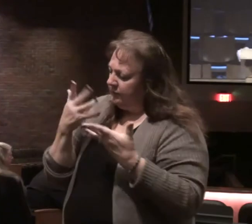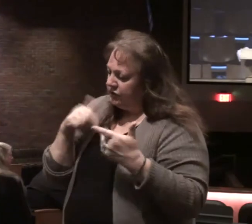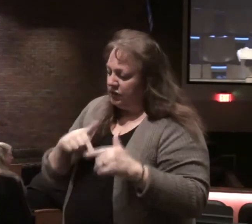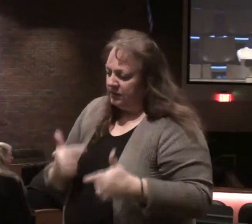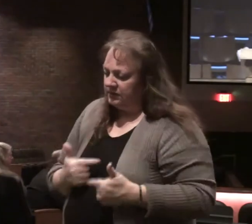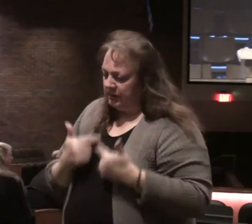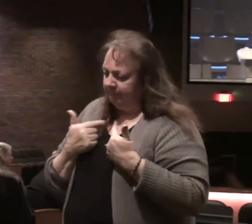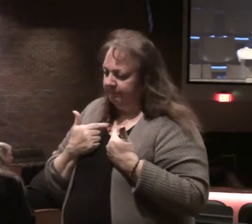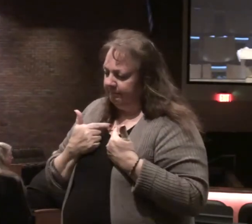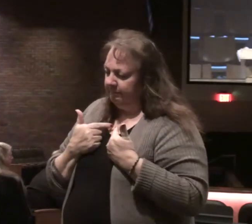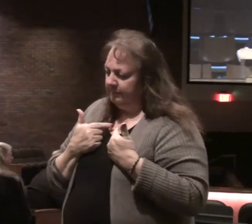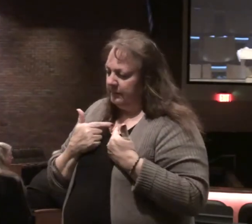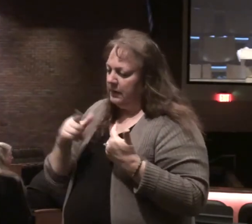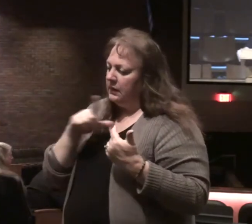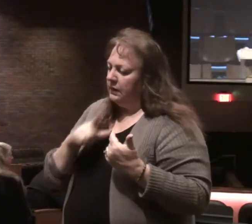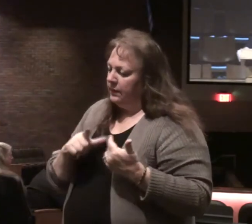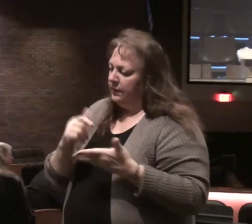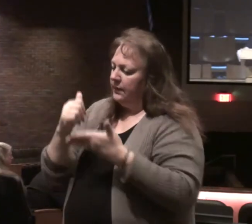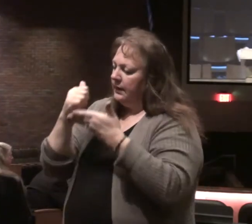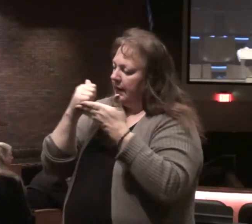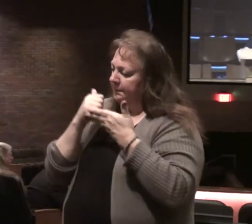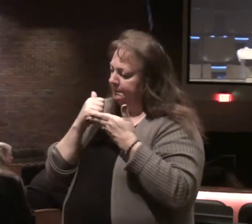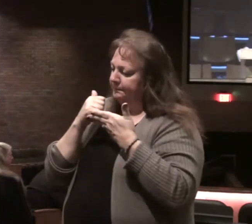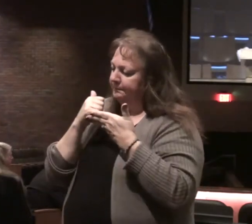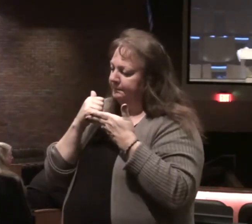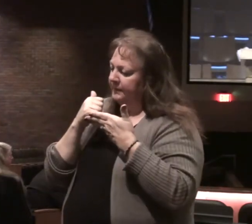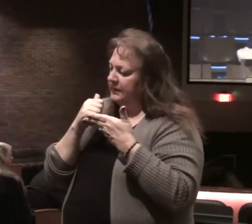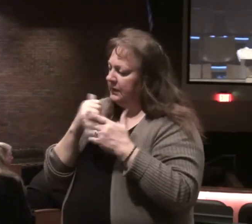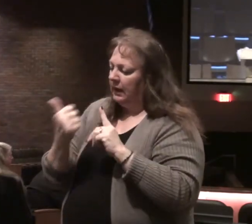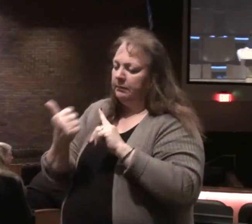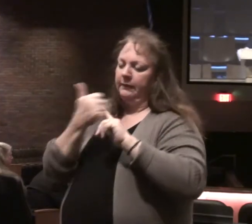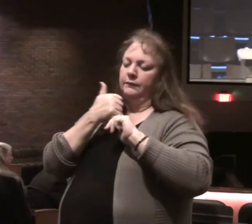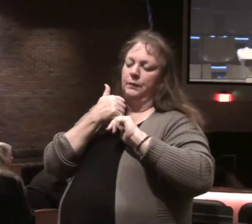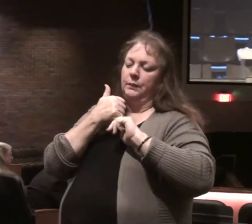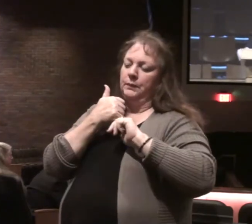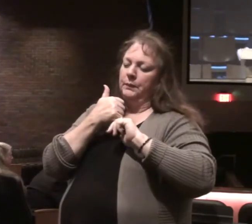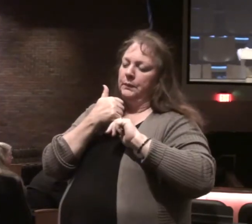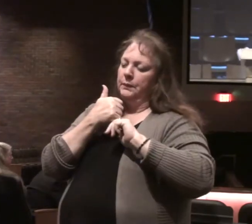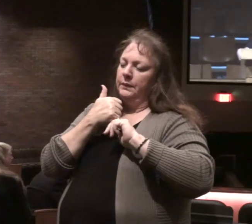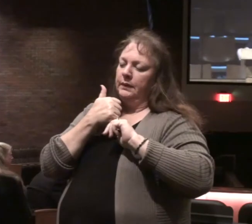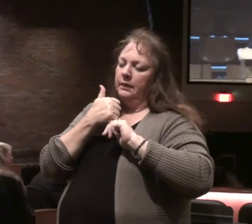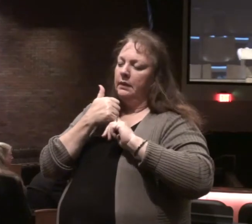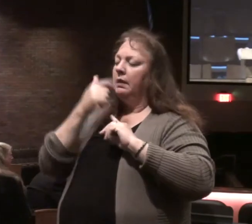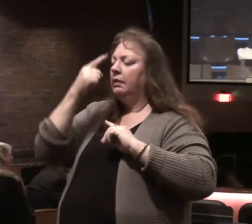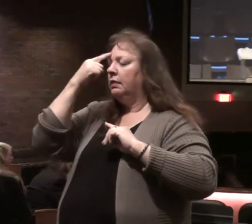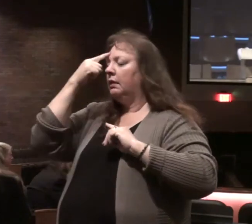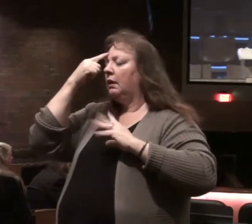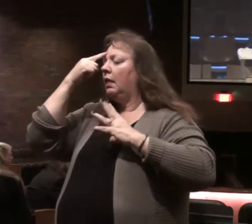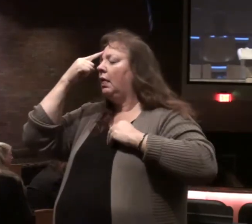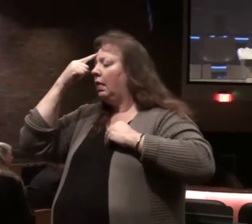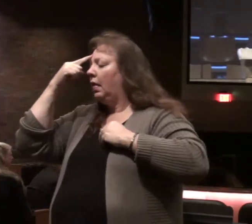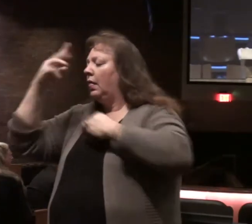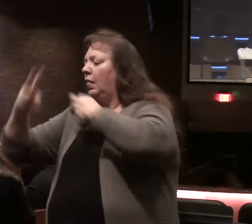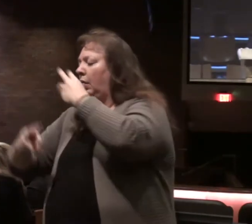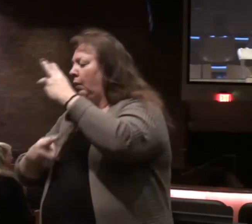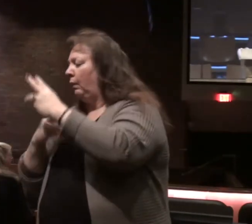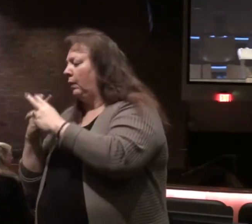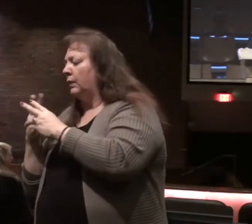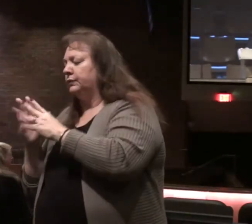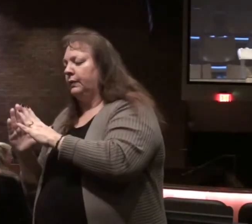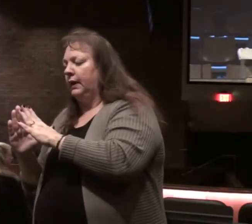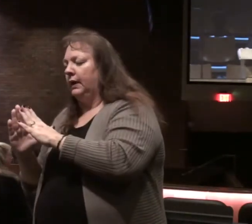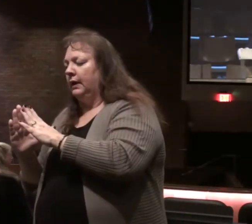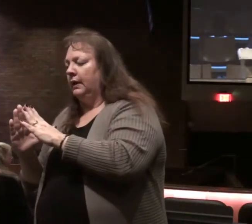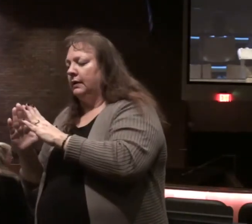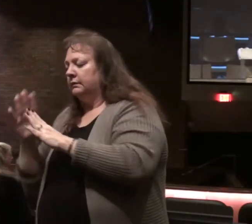life Lord may we not be deceived by the thinking the philosophies the teaching of the world we